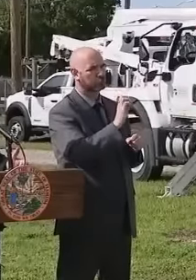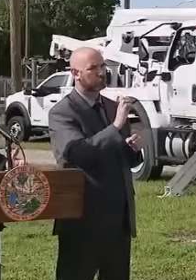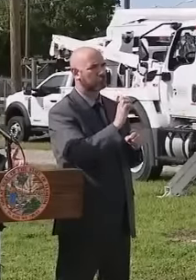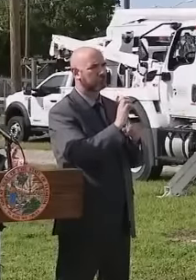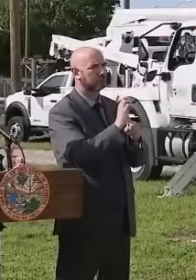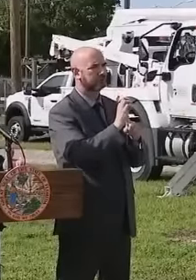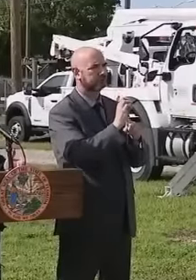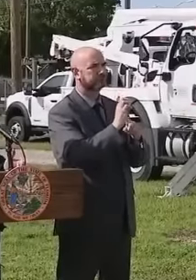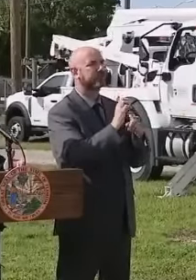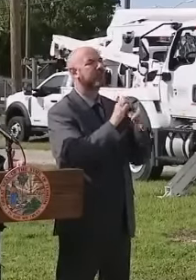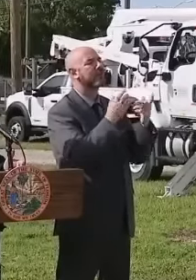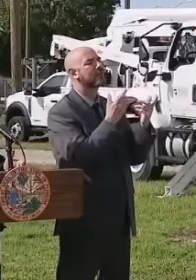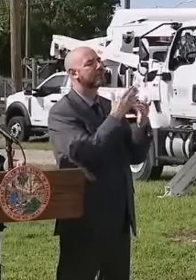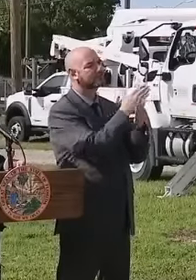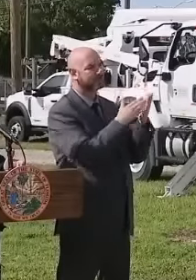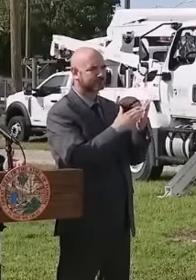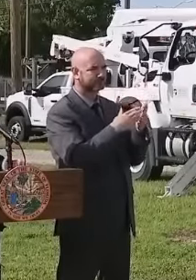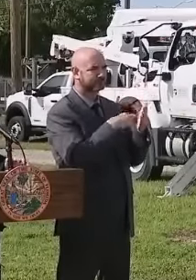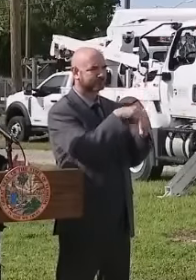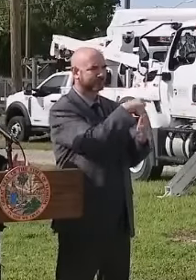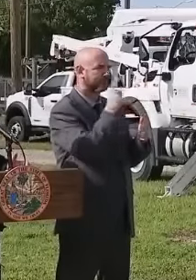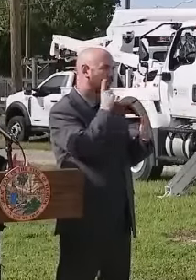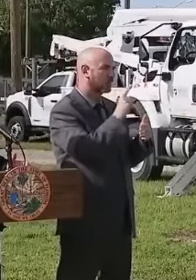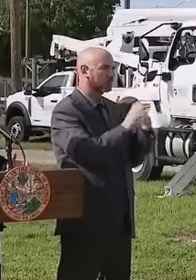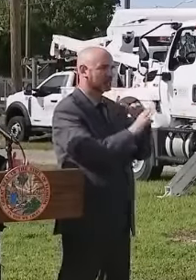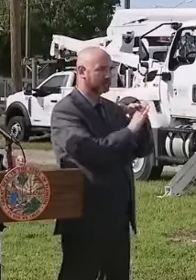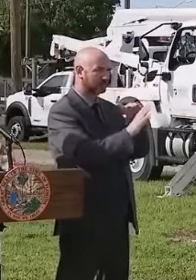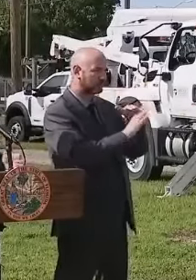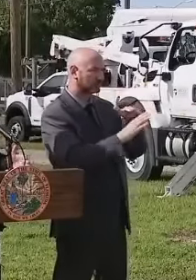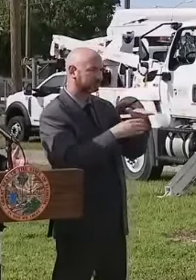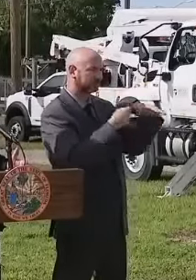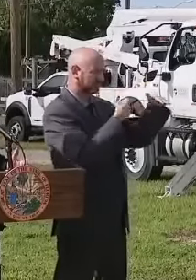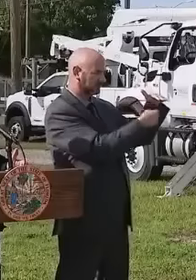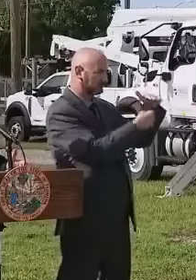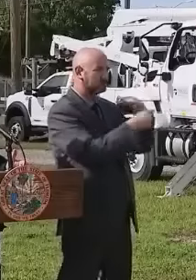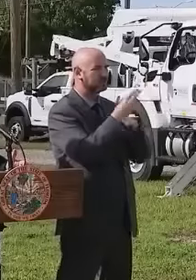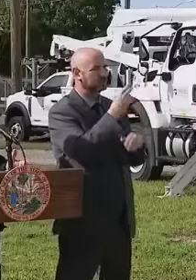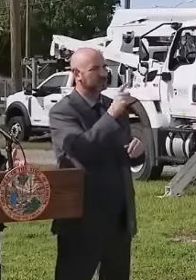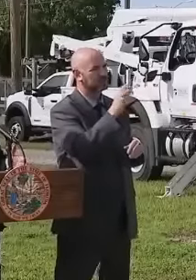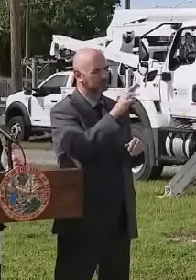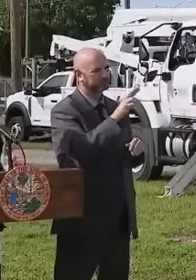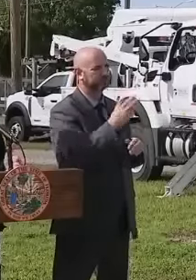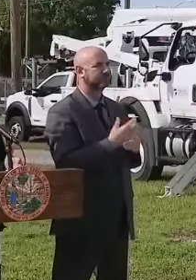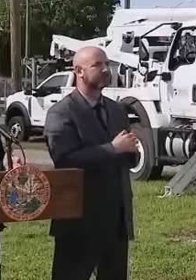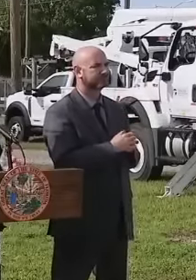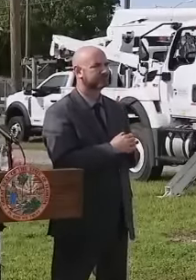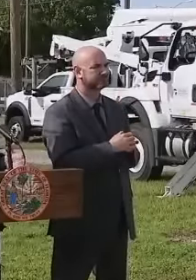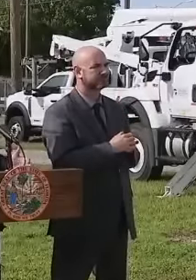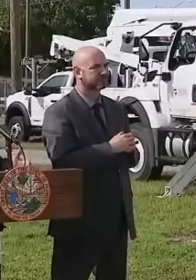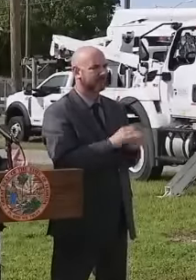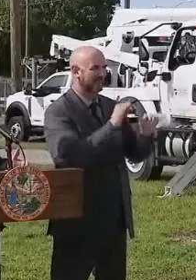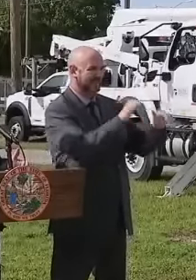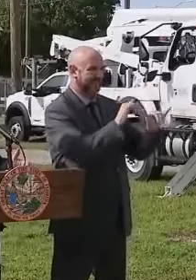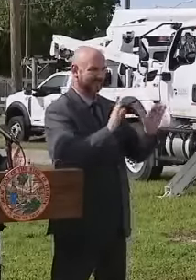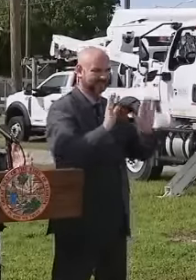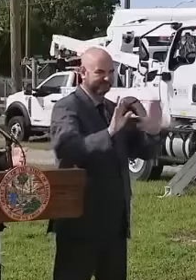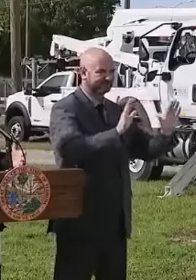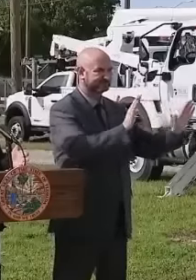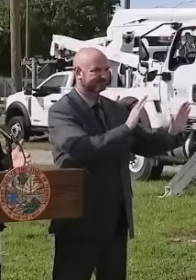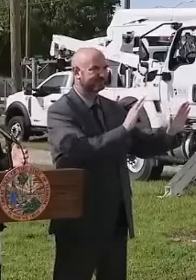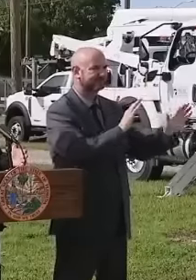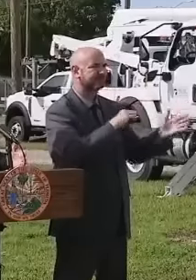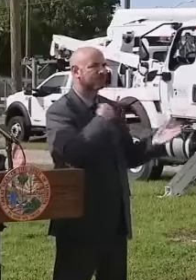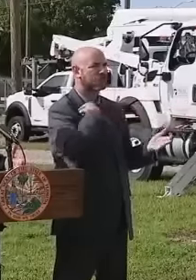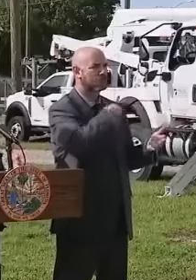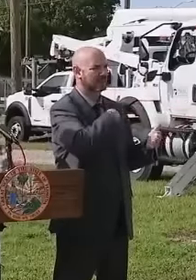evacuations and sheltering. I think what's important here is we're going to see anywhere,